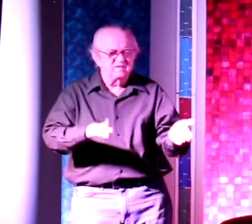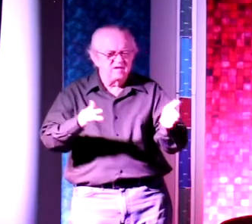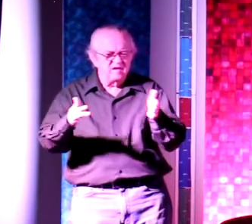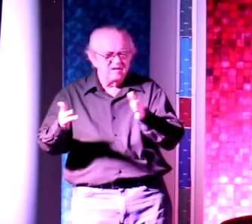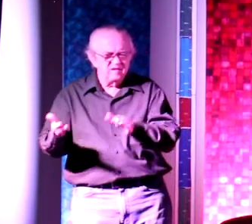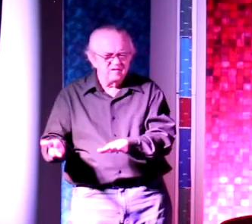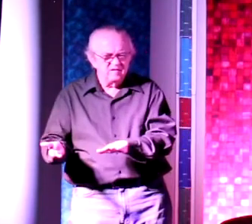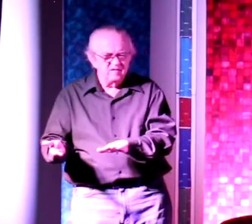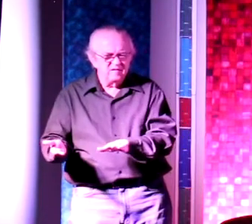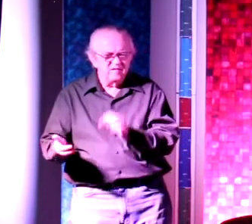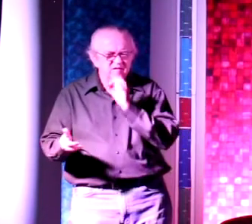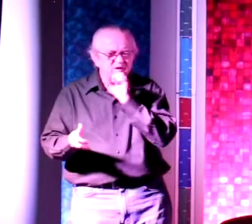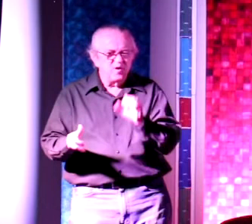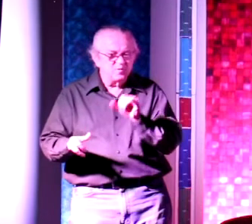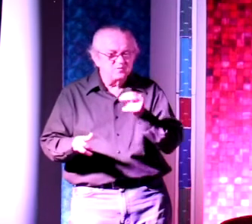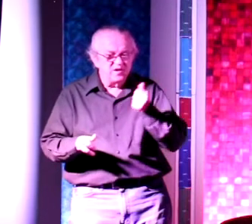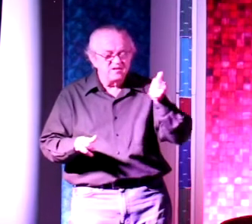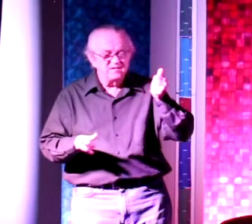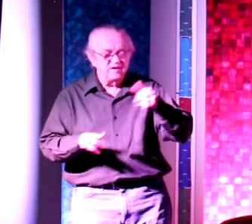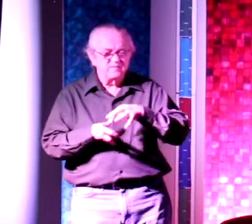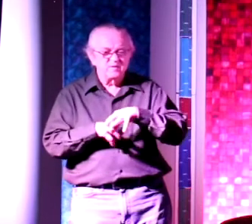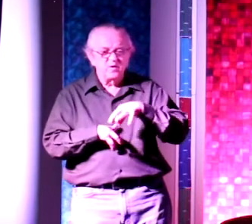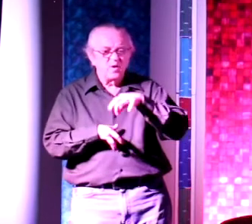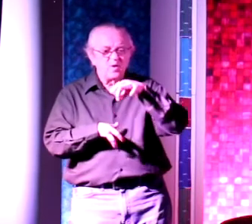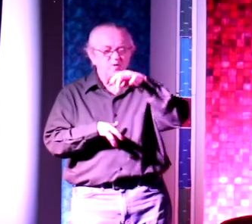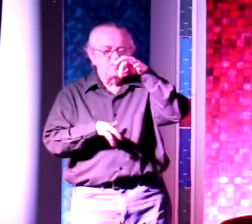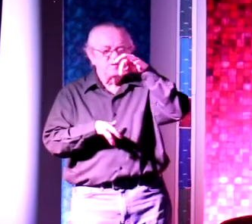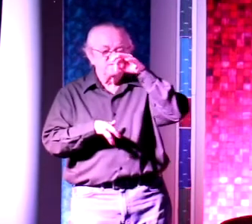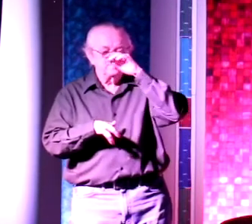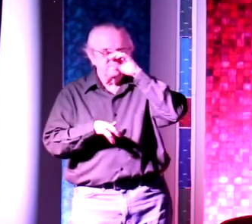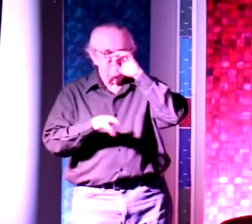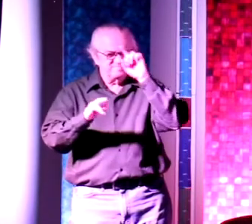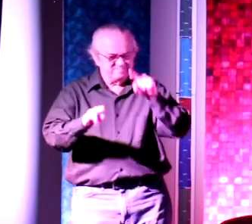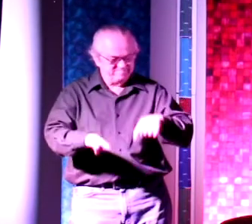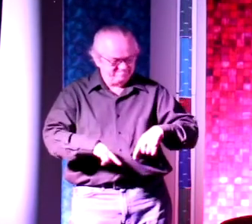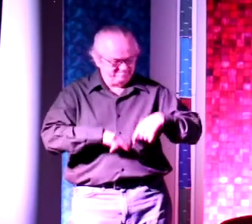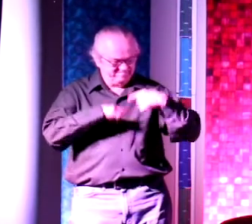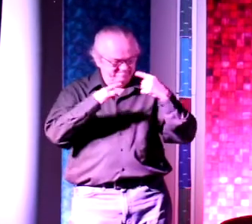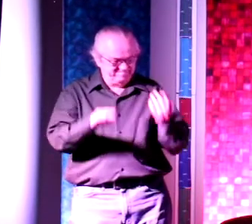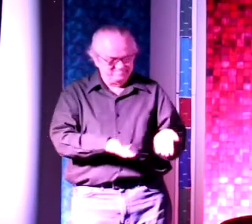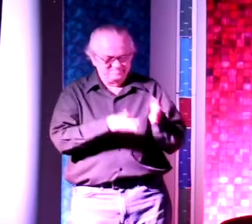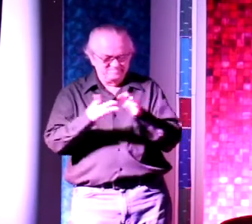Old John was a ghost. And John had been dead for 200 years.